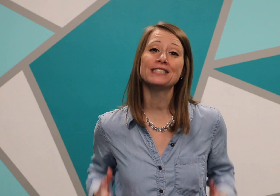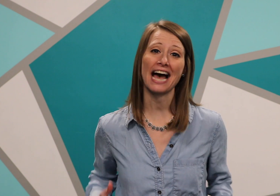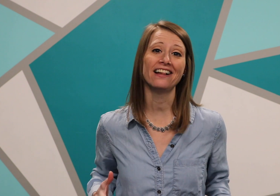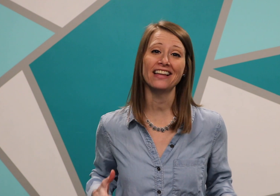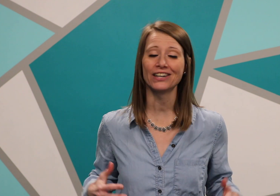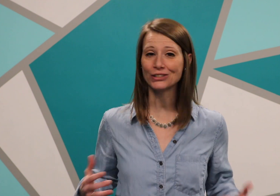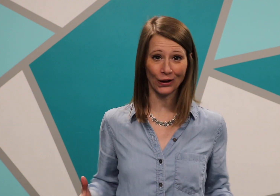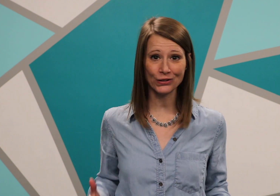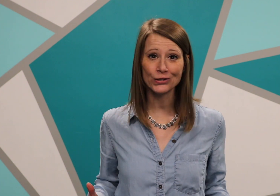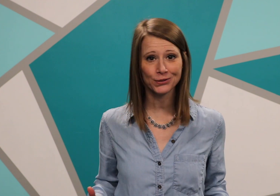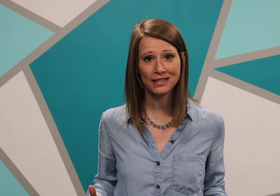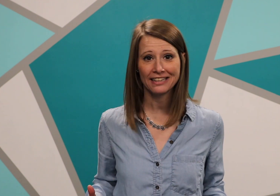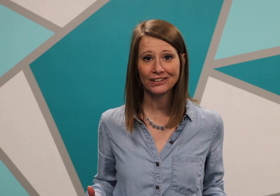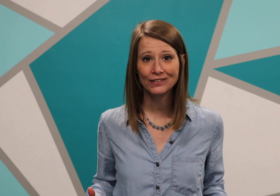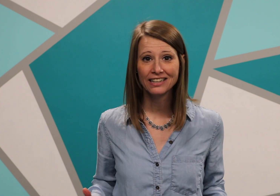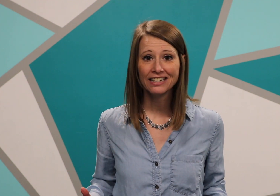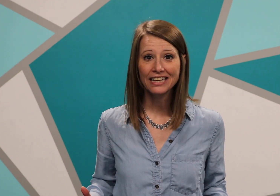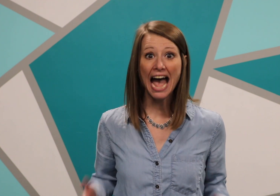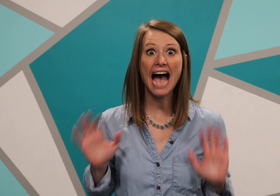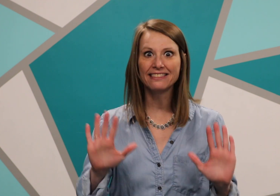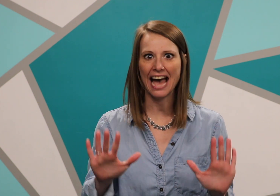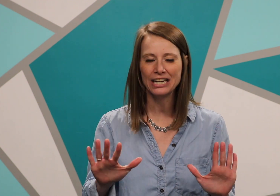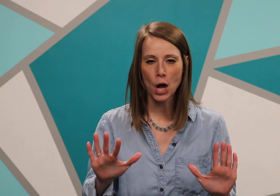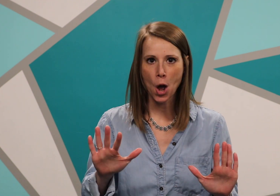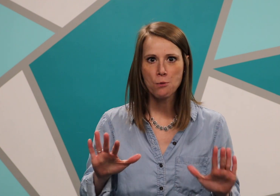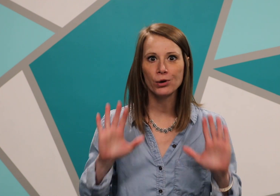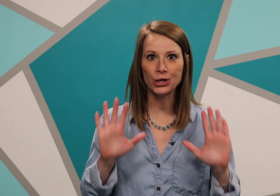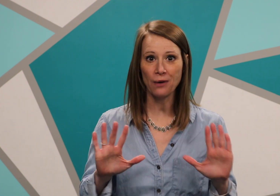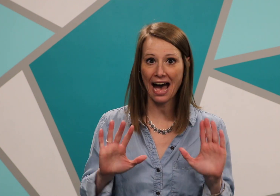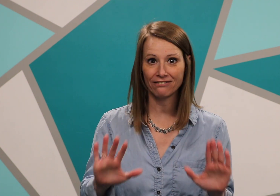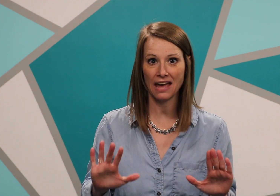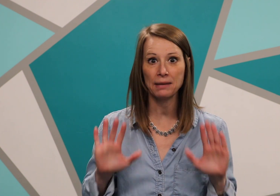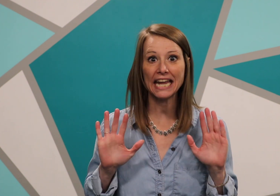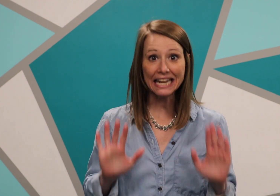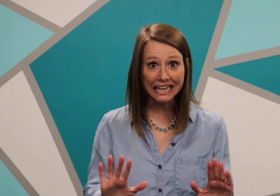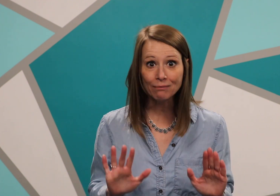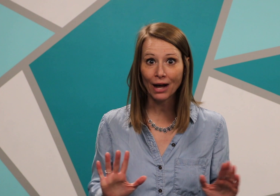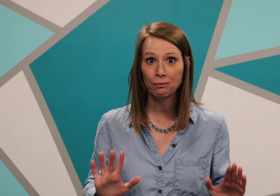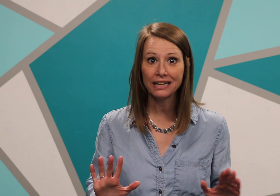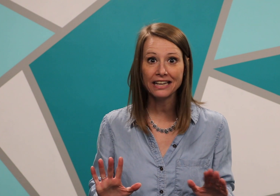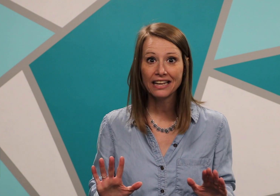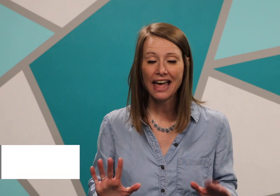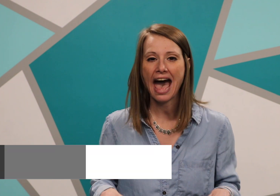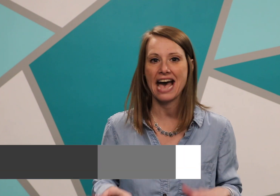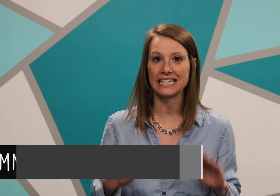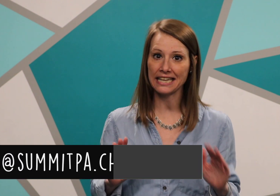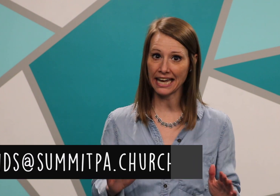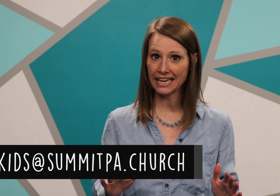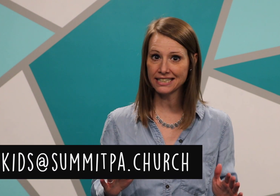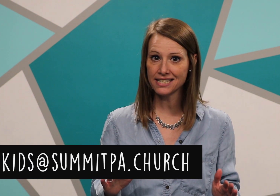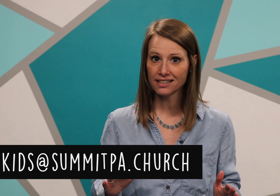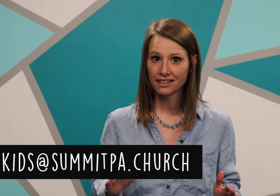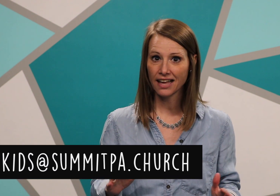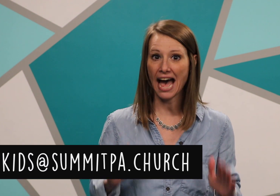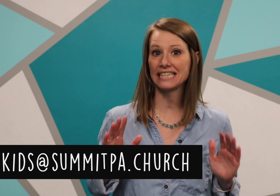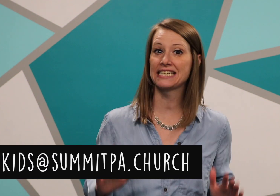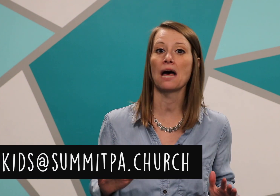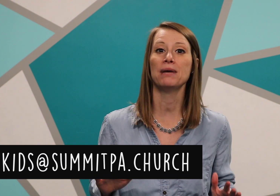tell an adult who's with you and then will you have them email me at kids at summit